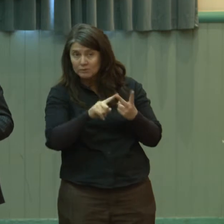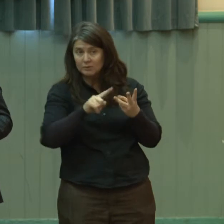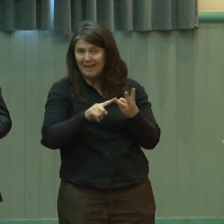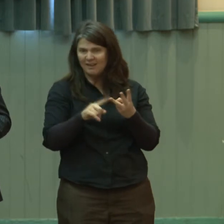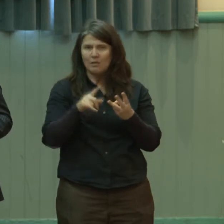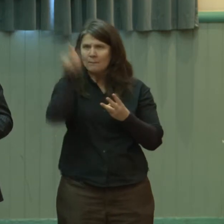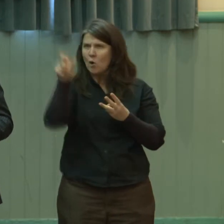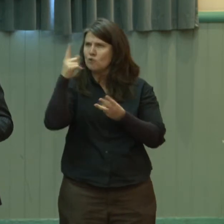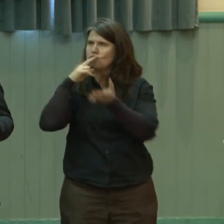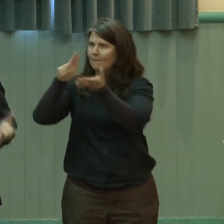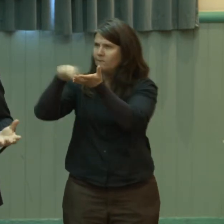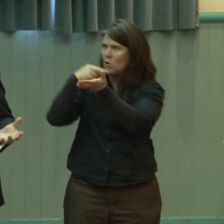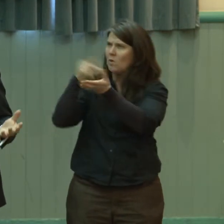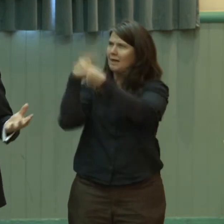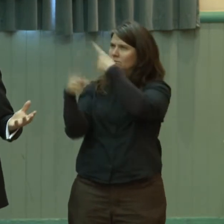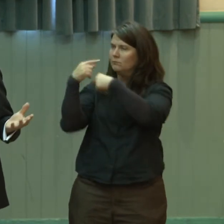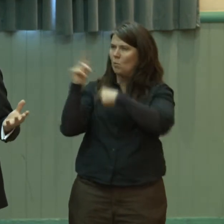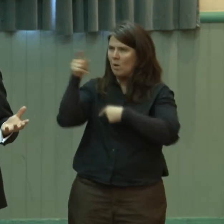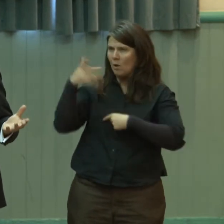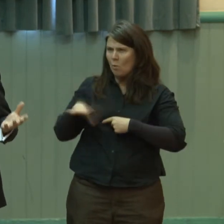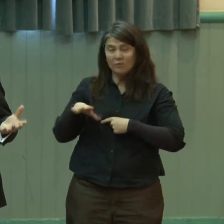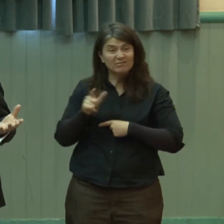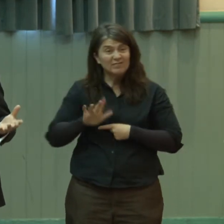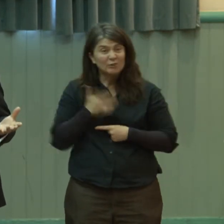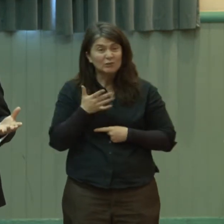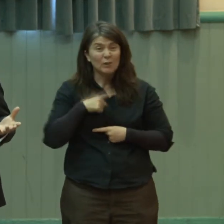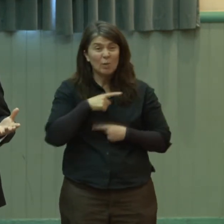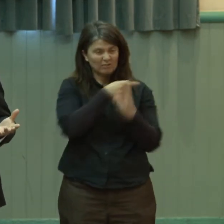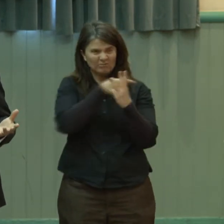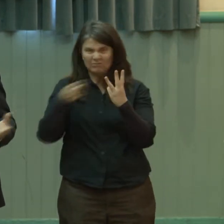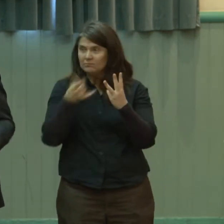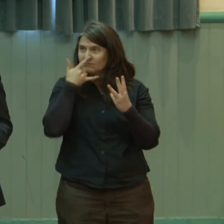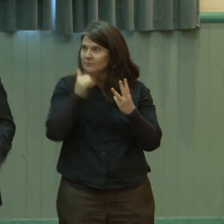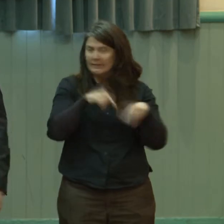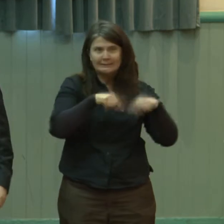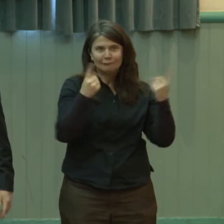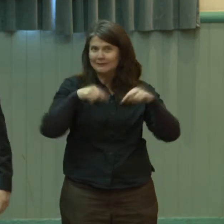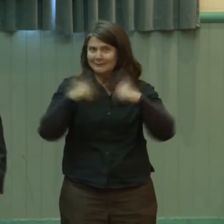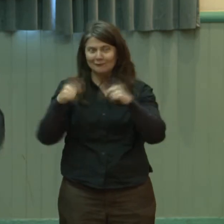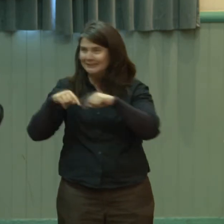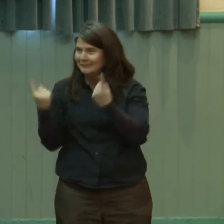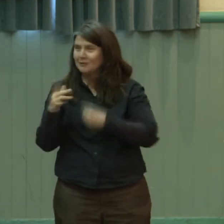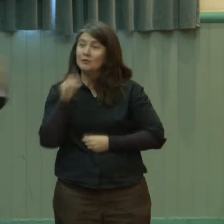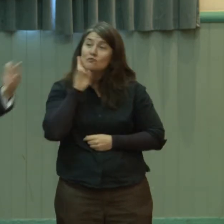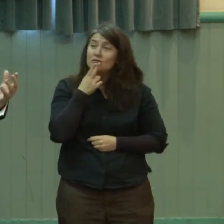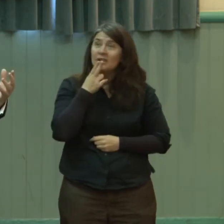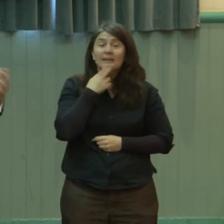they want. And it's fascinating that they're always usually very different. The child wants to make friends. The teacher wants